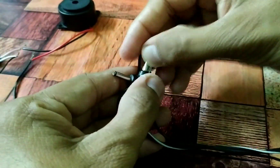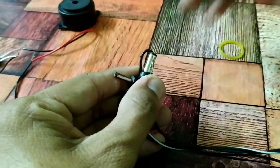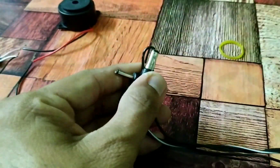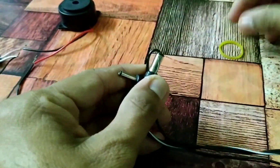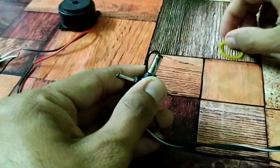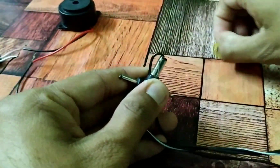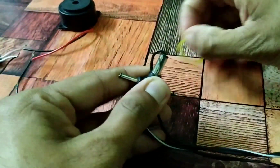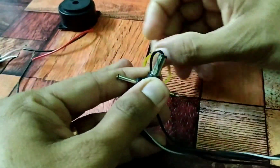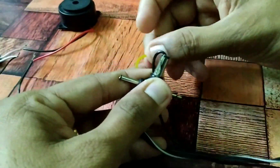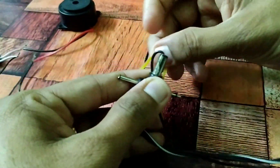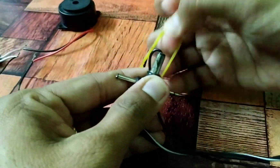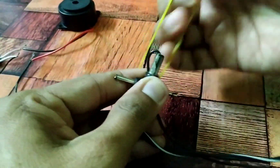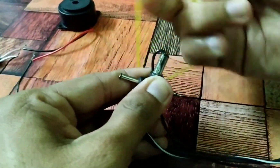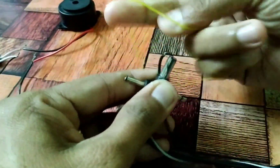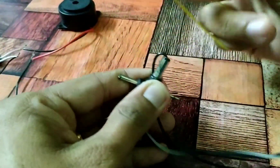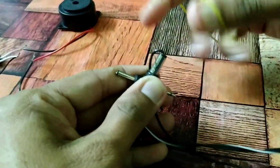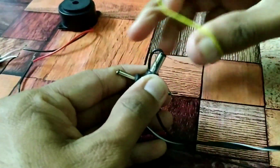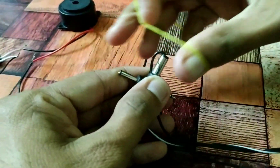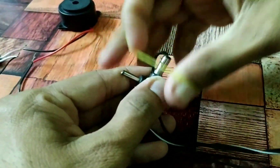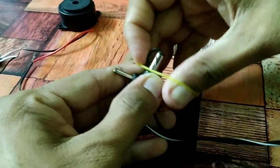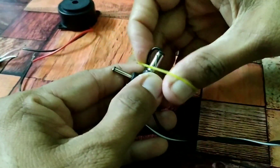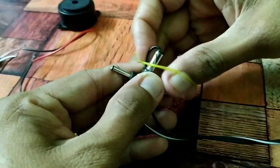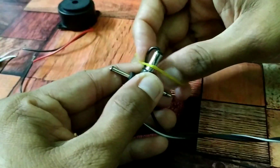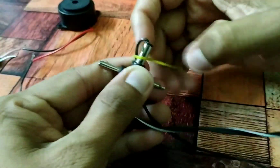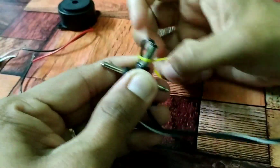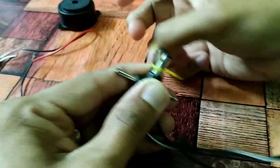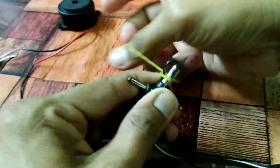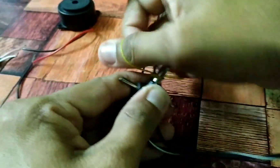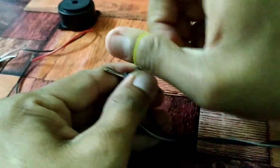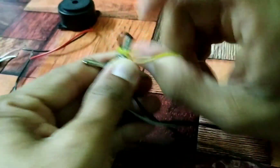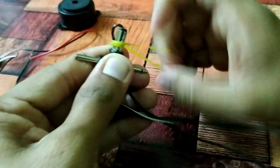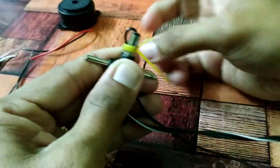till it's all said and done, you won't know what it takes